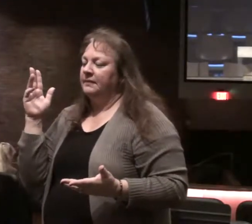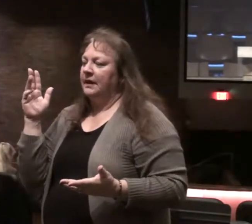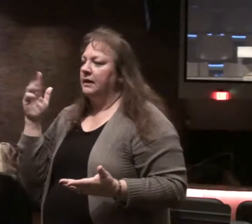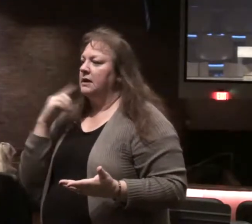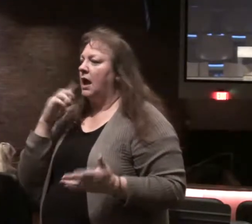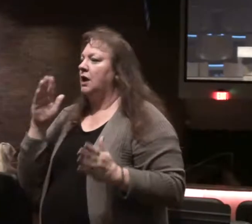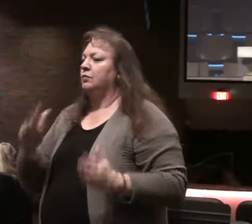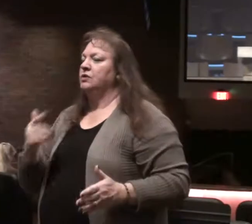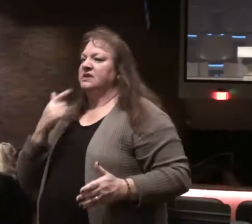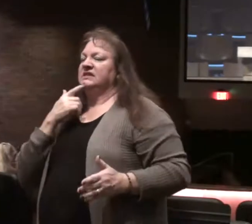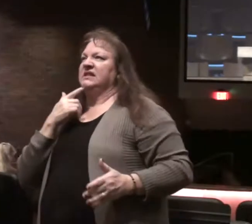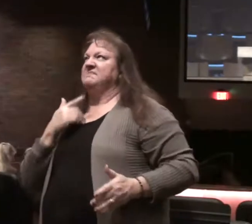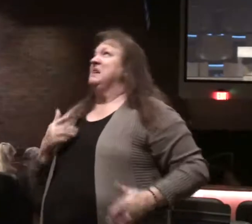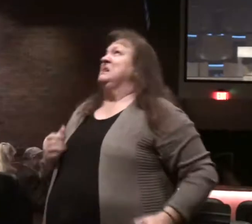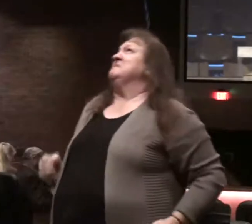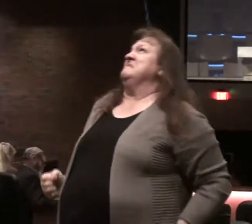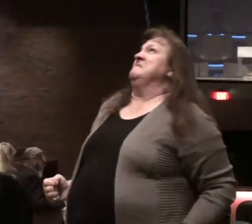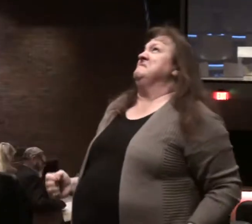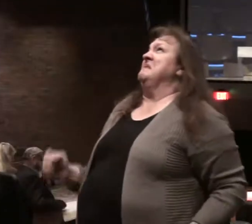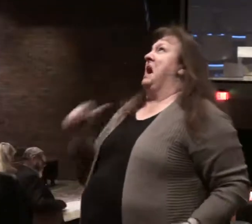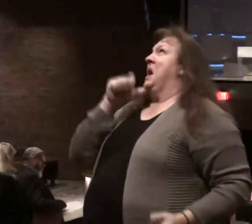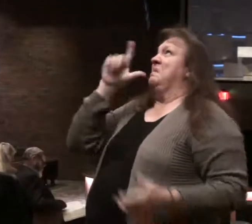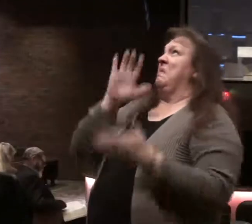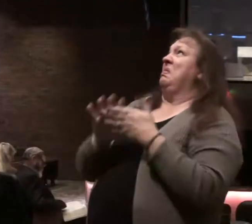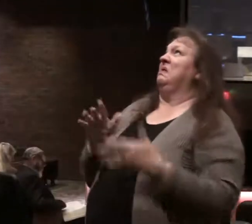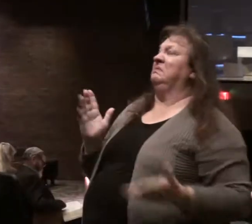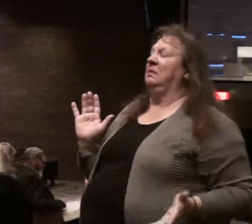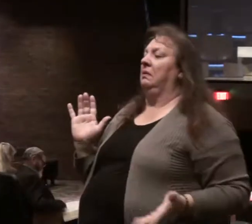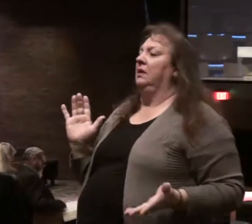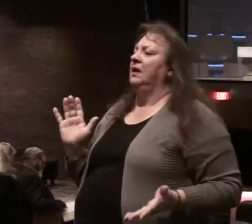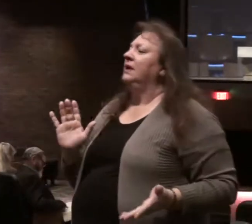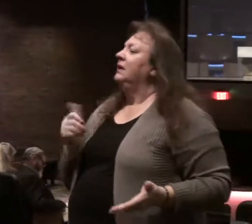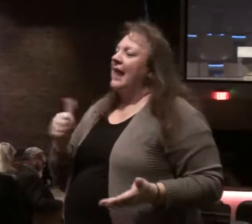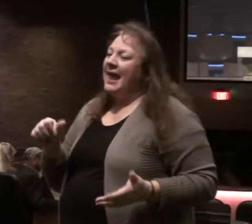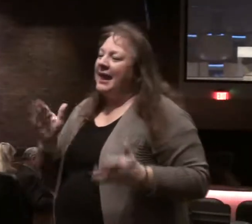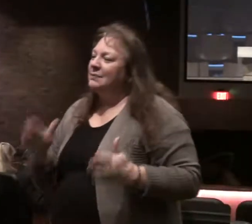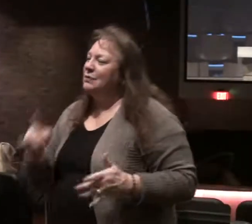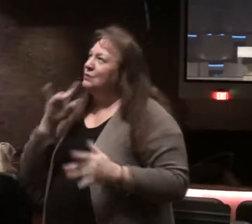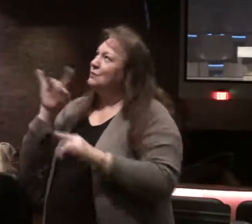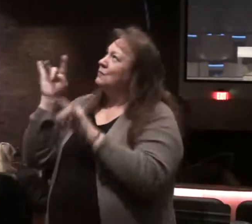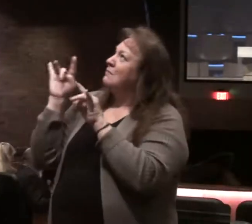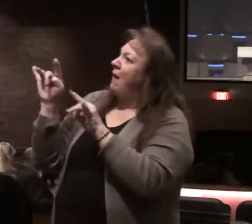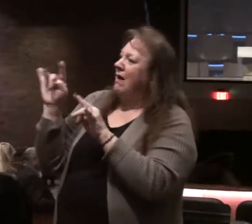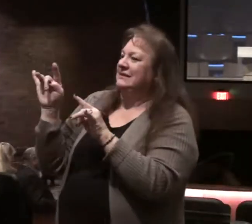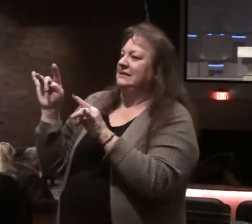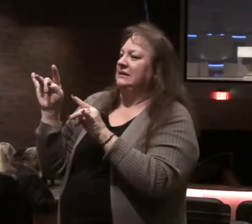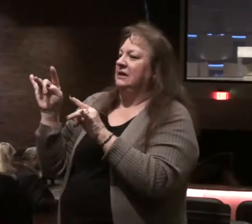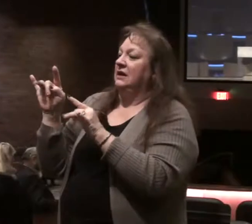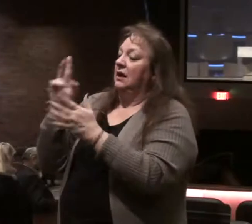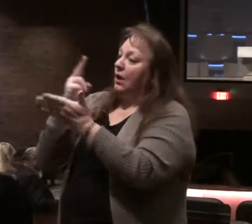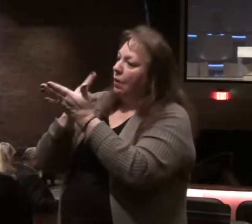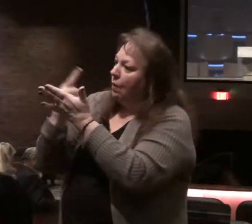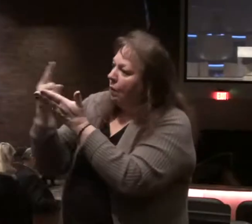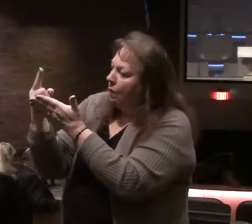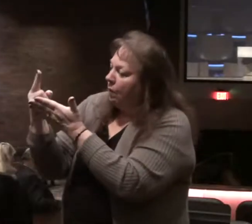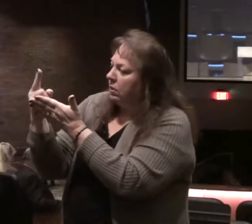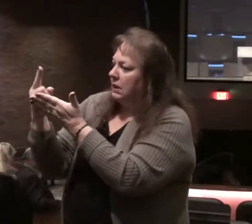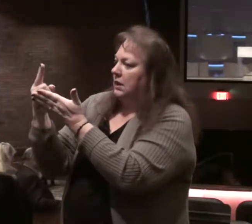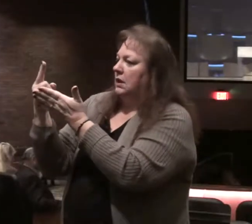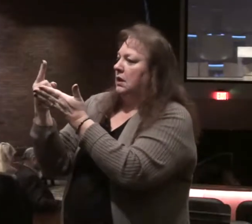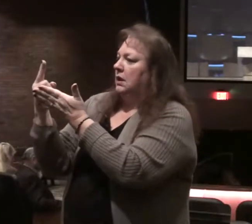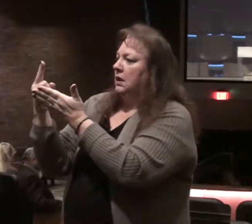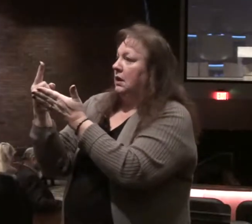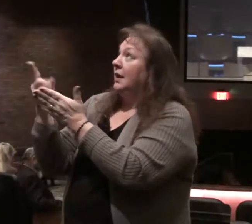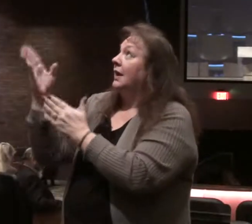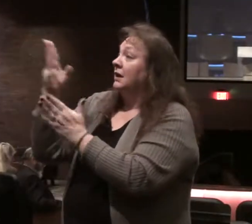atheist who rails at God's word. It'd be anyone who ridicules what's holy in the